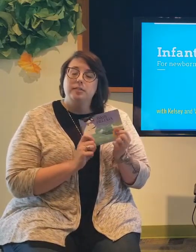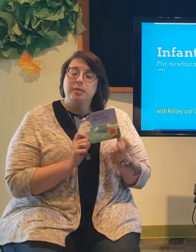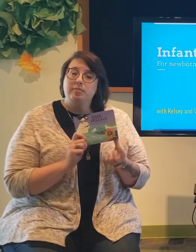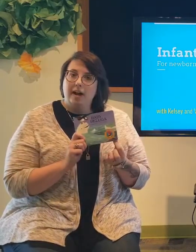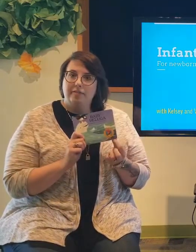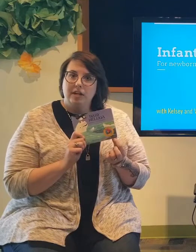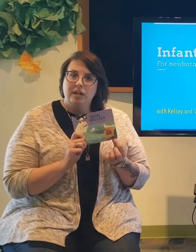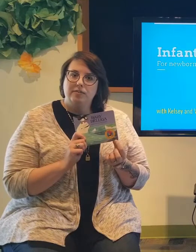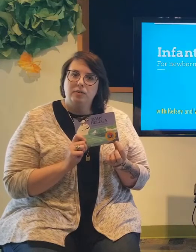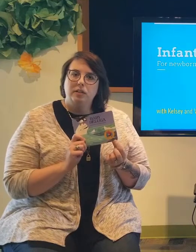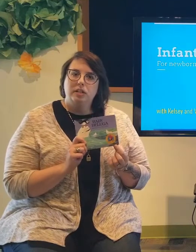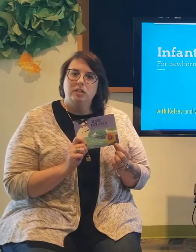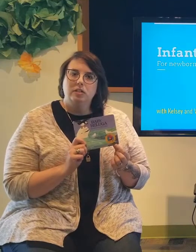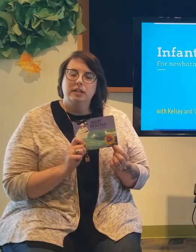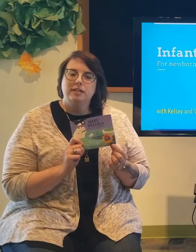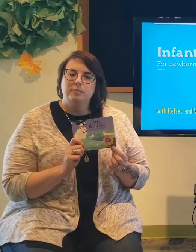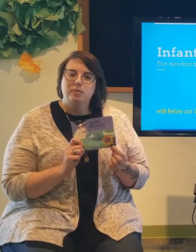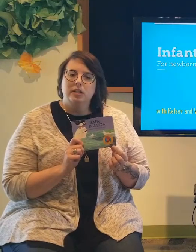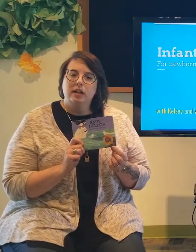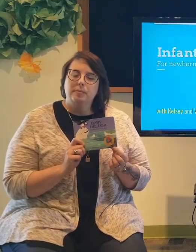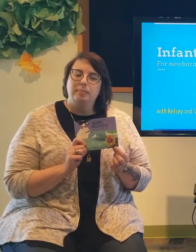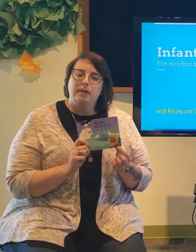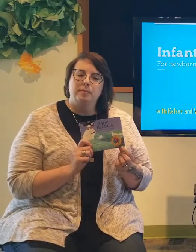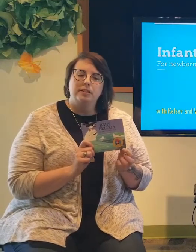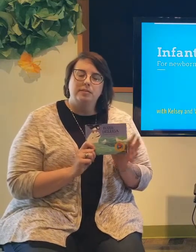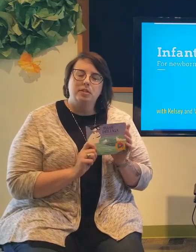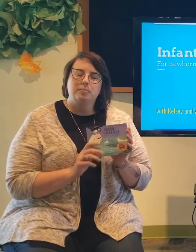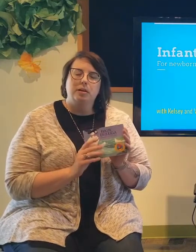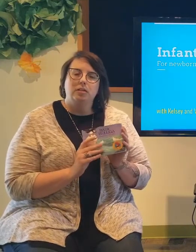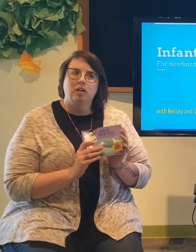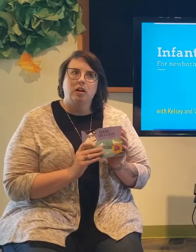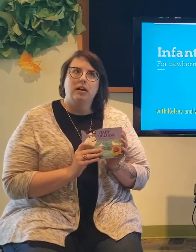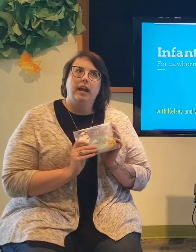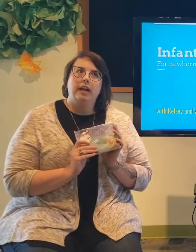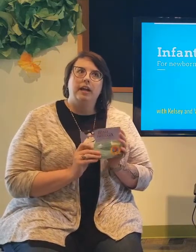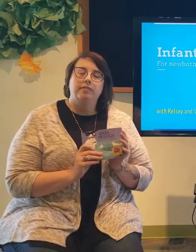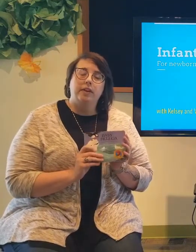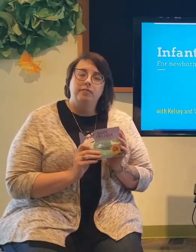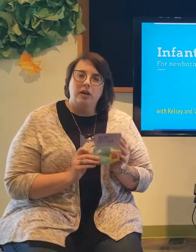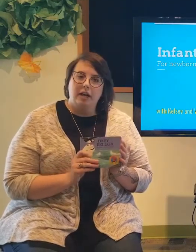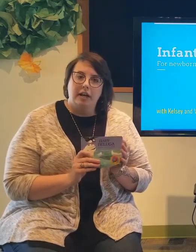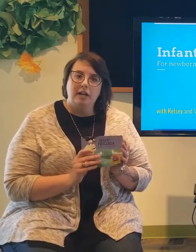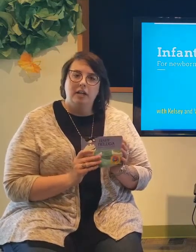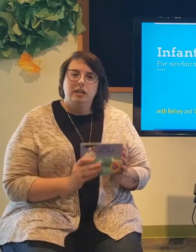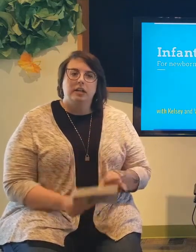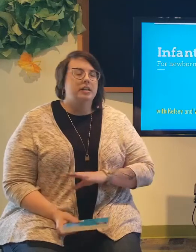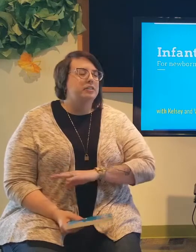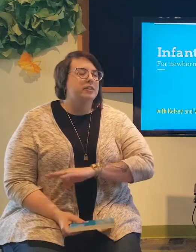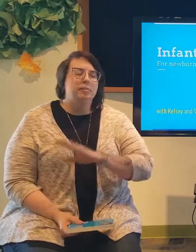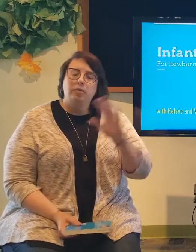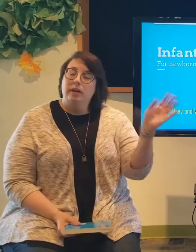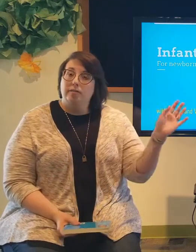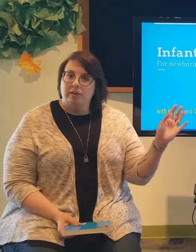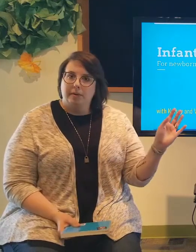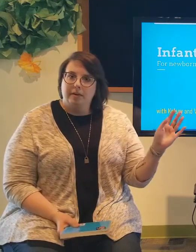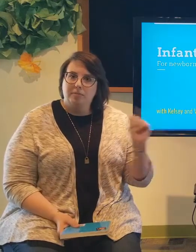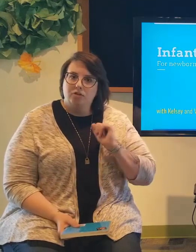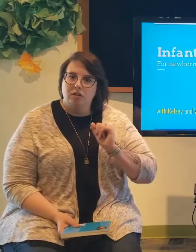is by Rafi. If you would like to look his music up, his name is spelled R-A-F-F-I. And he's available everywhere, I'm sure,